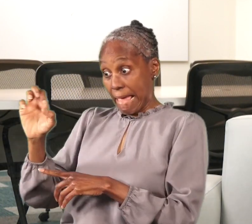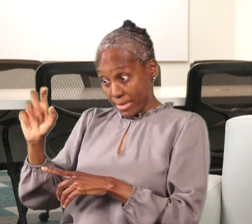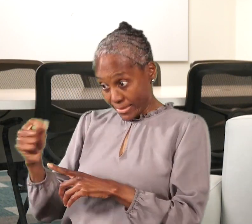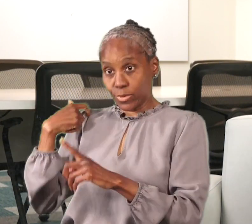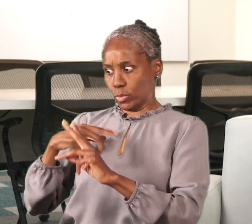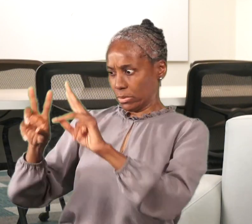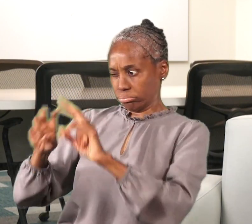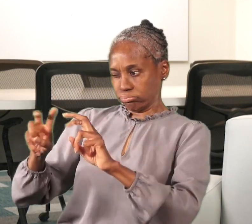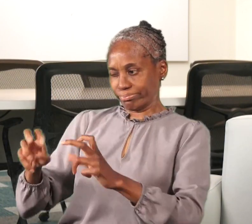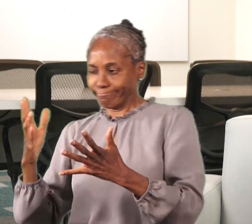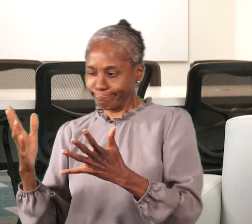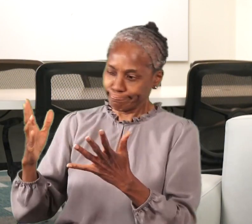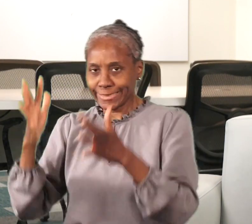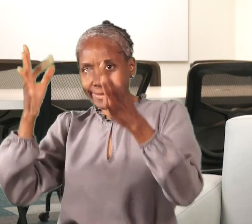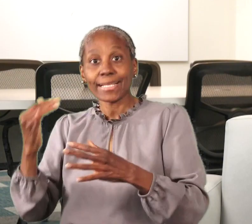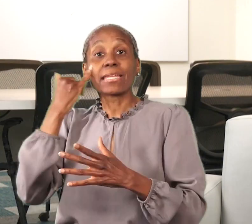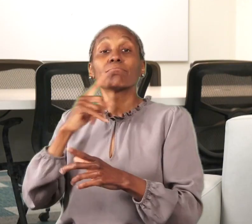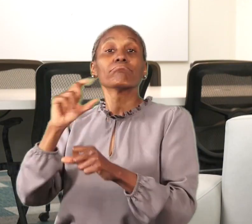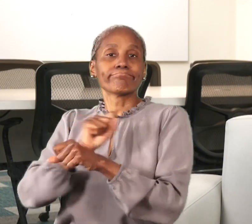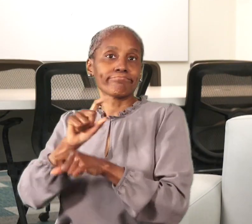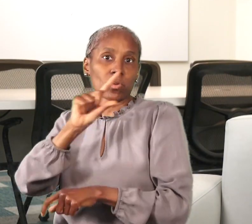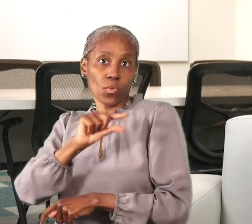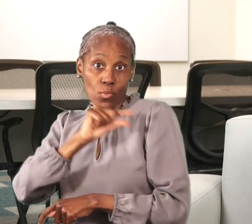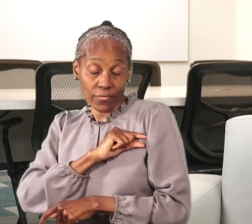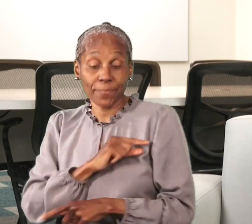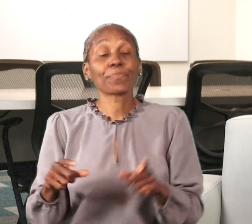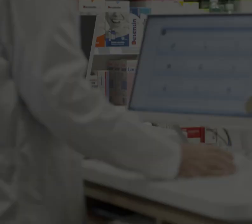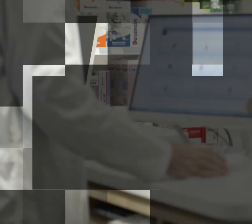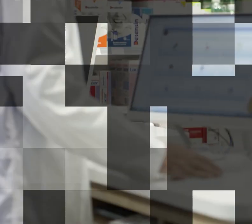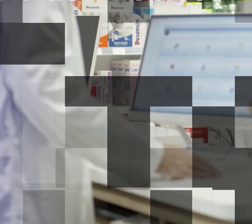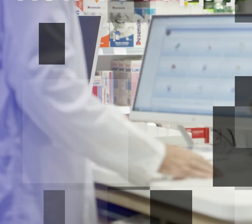rights. Those are examples of what assets are counted.